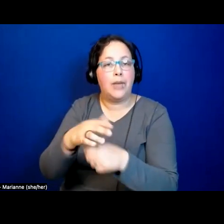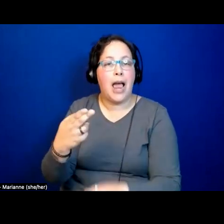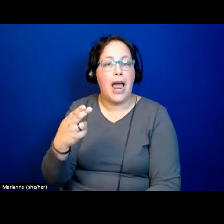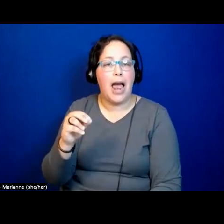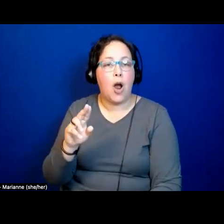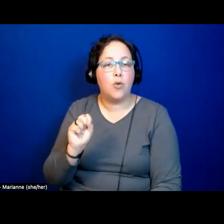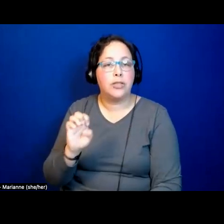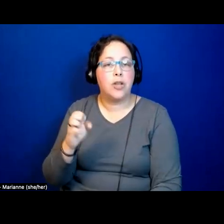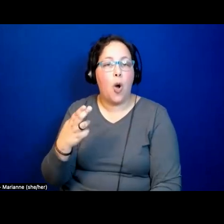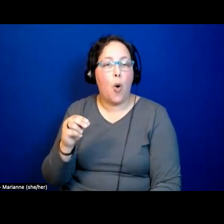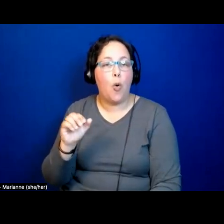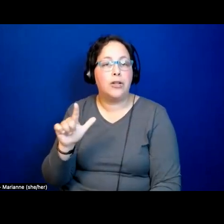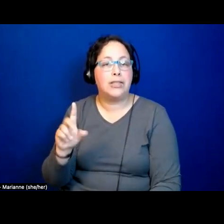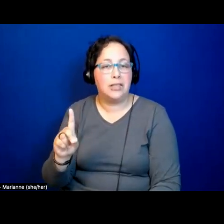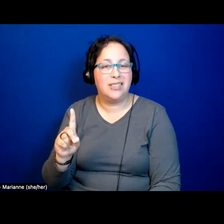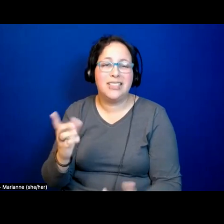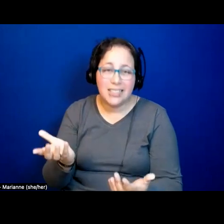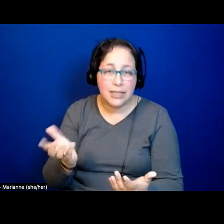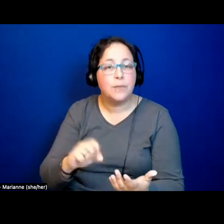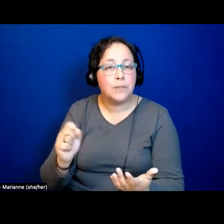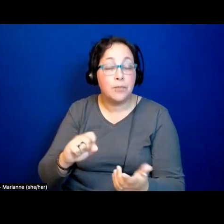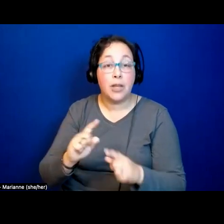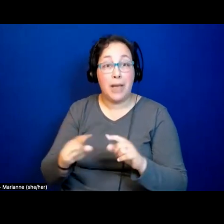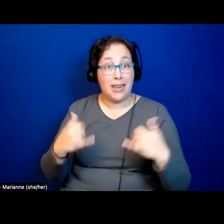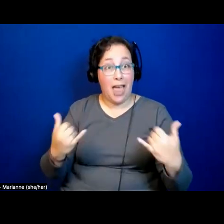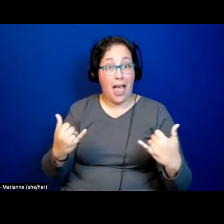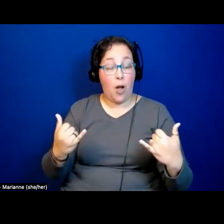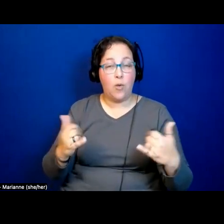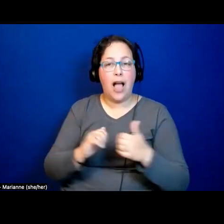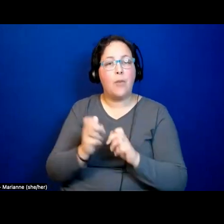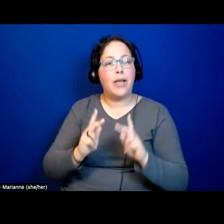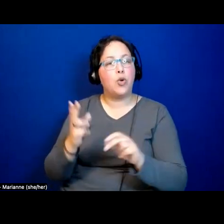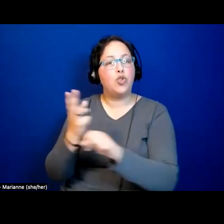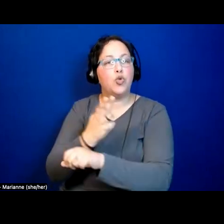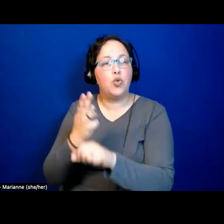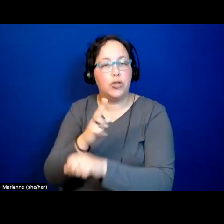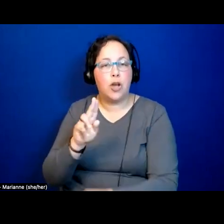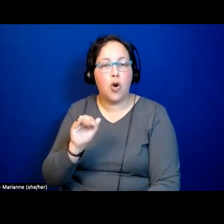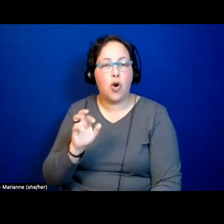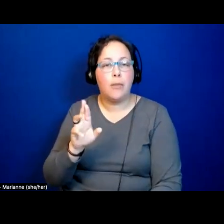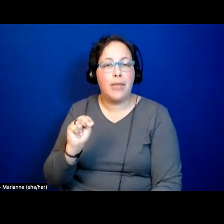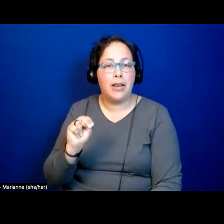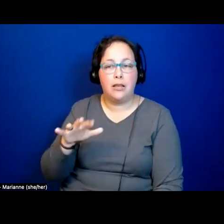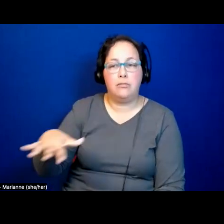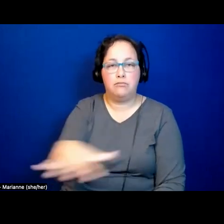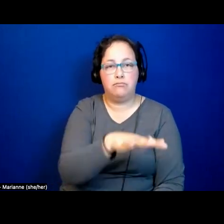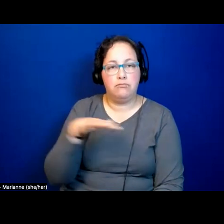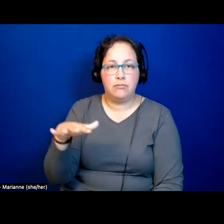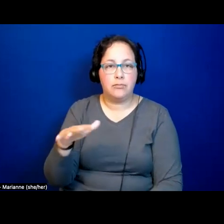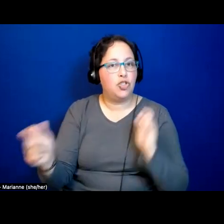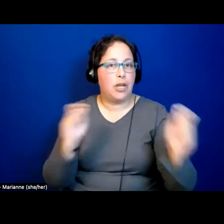the ways in which people actually inhabit the urban spaces have been significantly rearranged. So